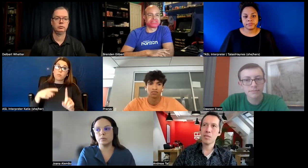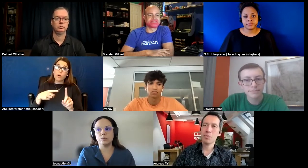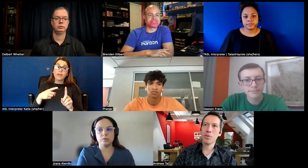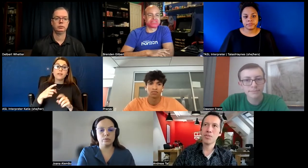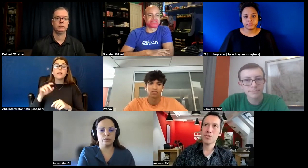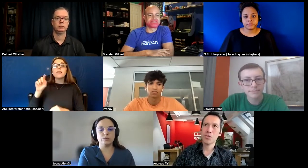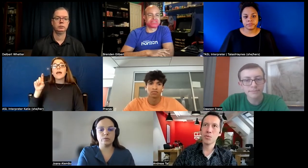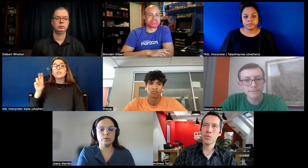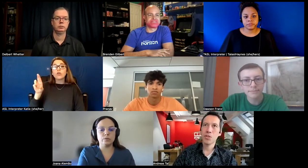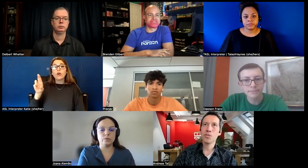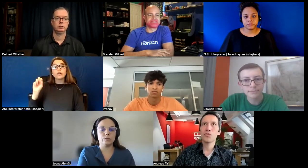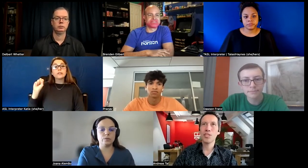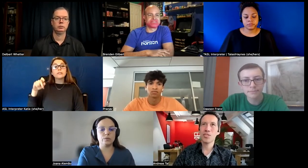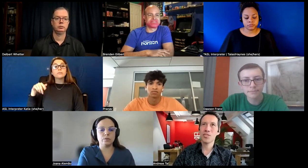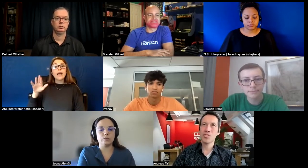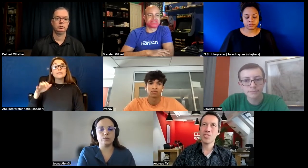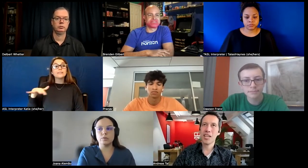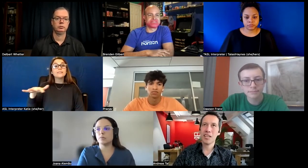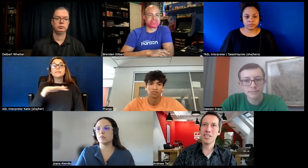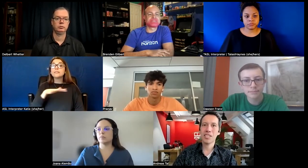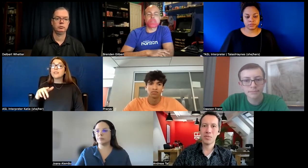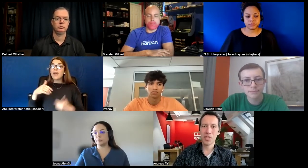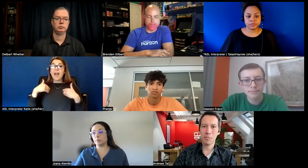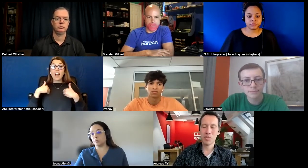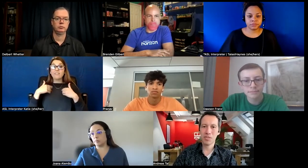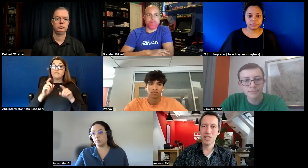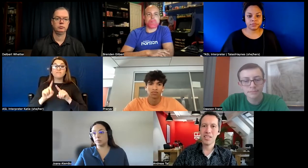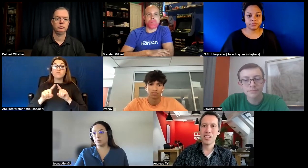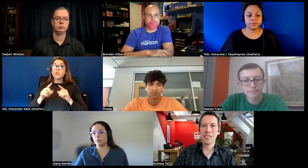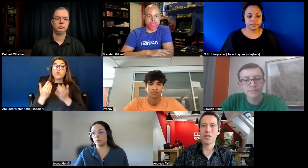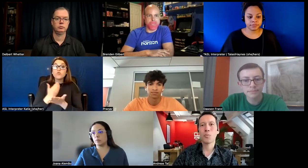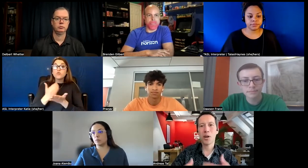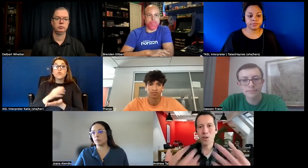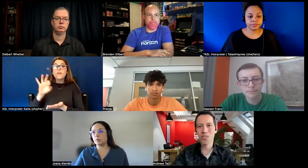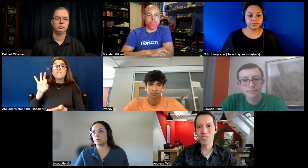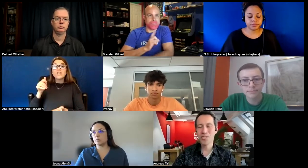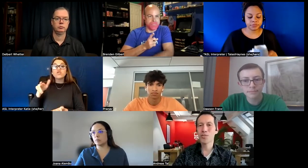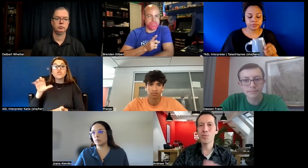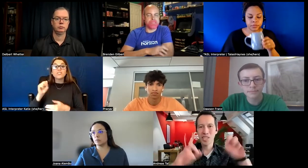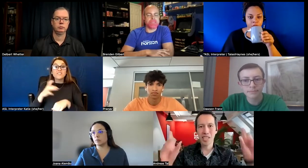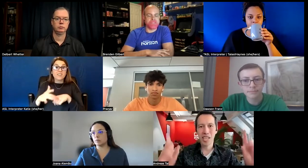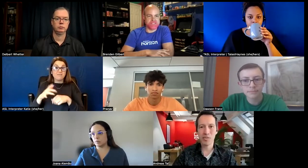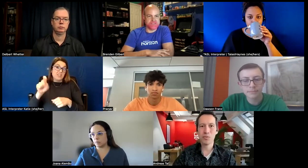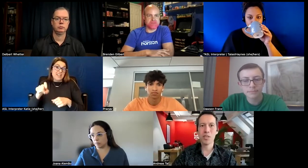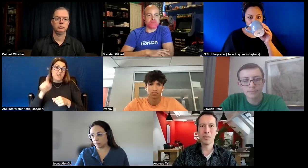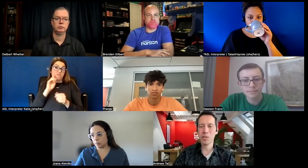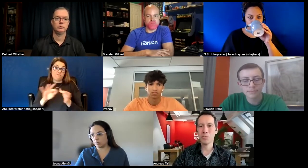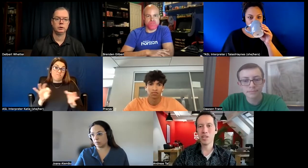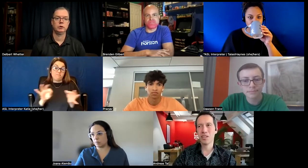points to new features that are needed for captions that are go beyond the 2d captions we are we we are